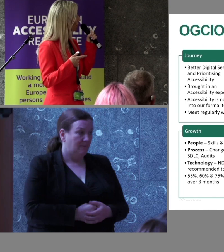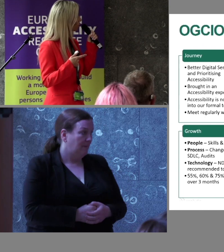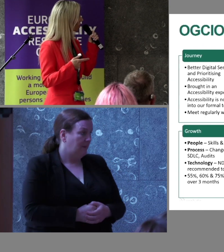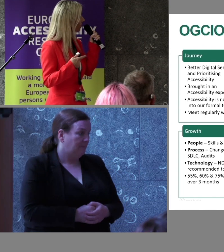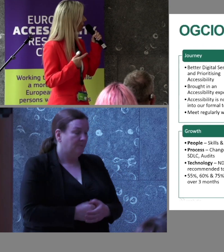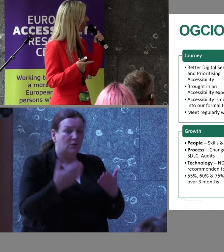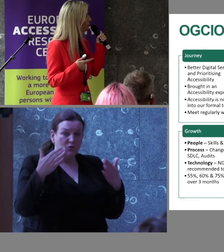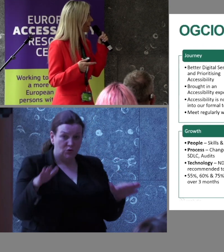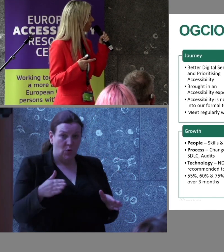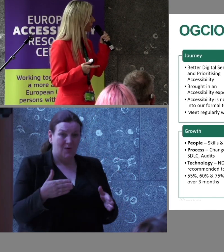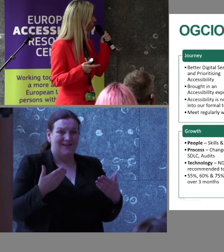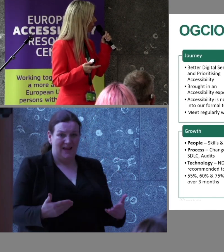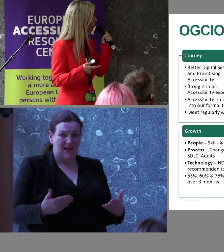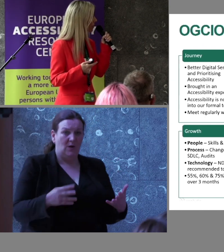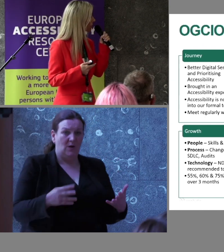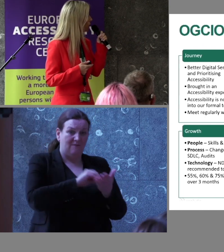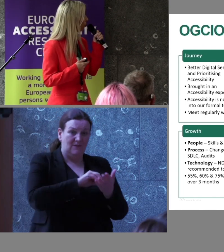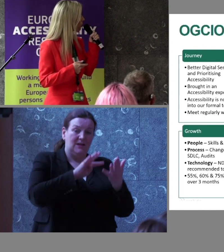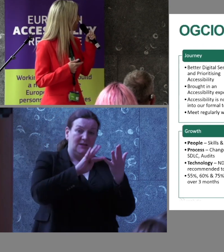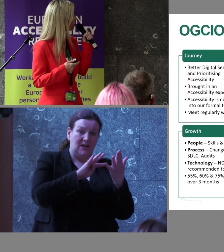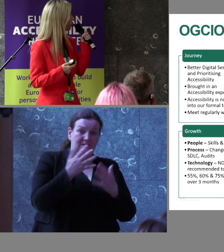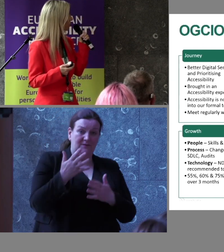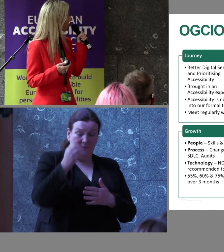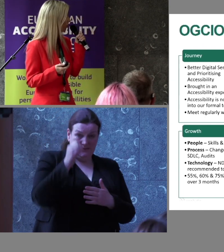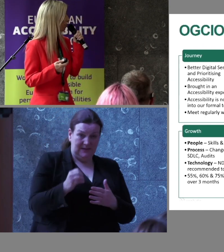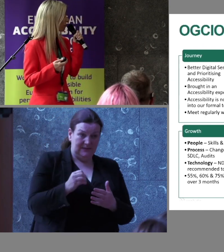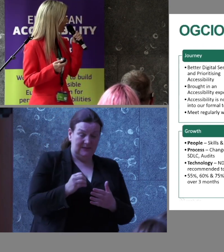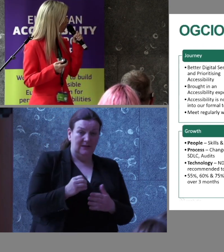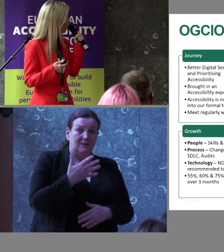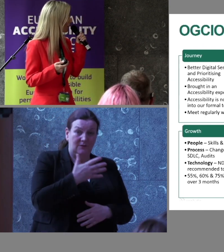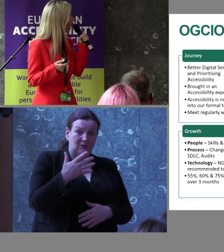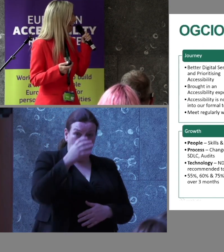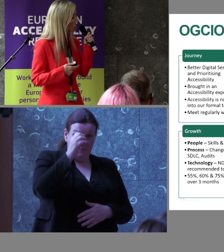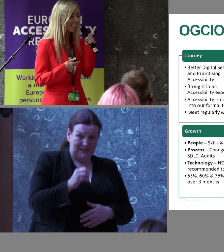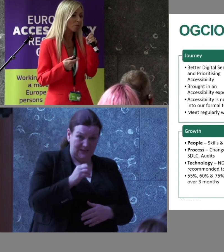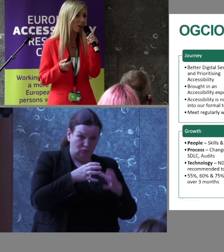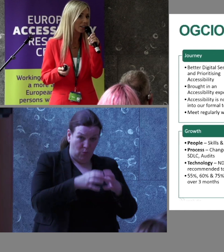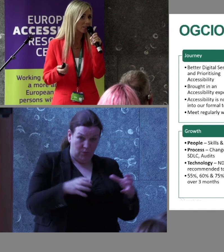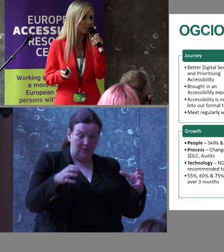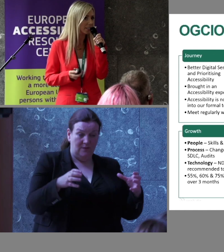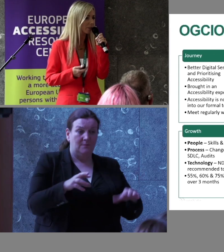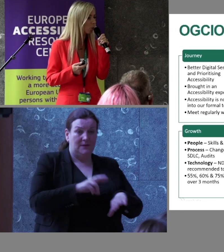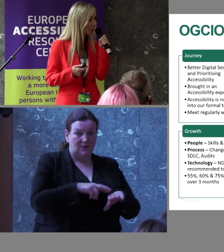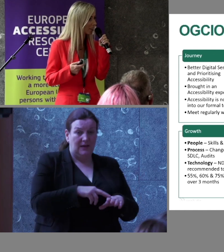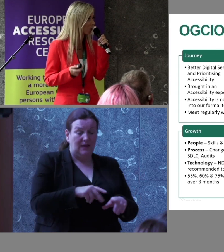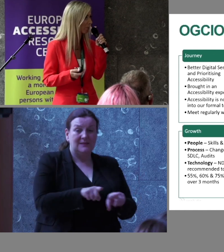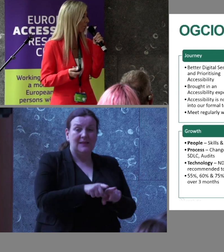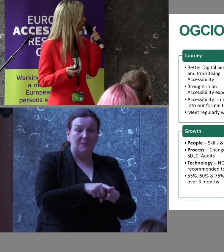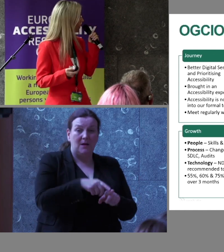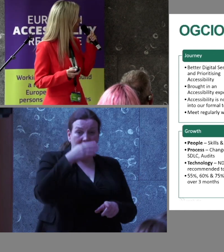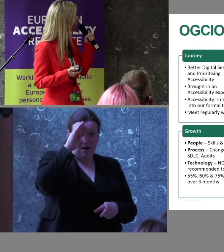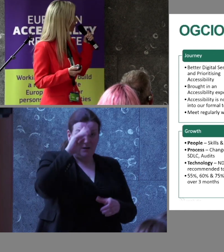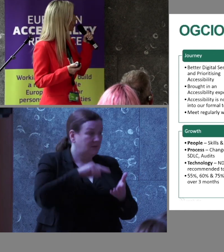demonstrating that now we're at a 95%, which is 55% growth, and the same for Ireland.ie, it was at a